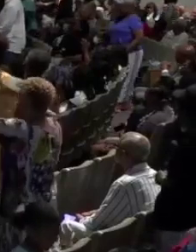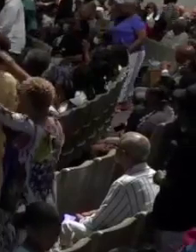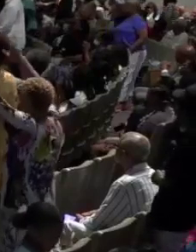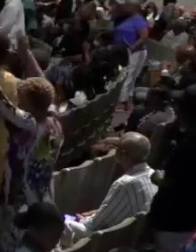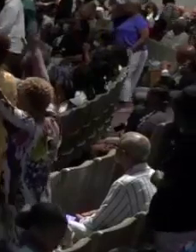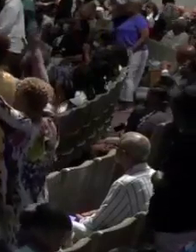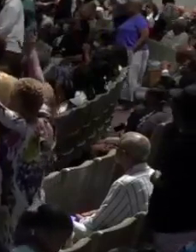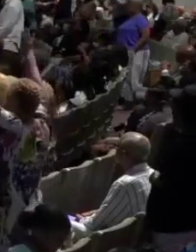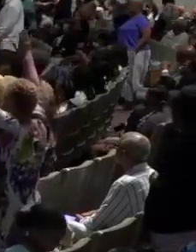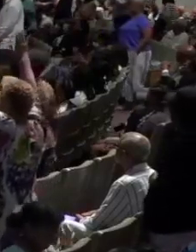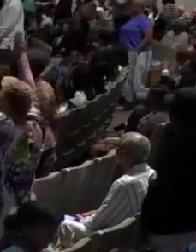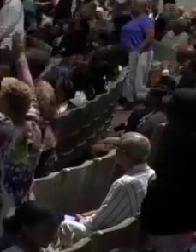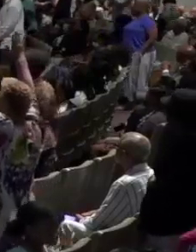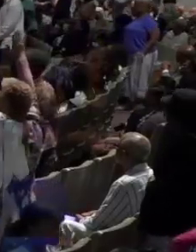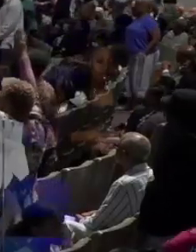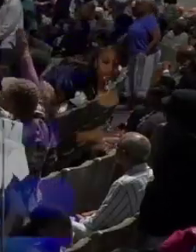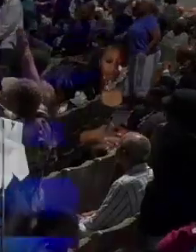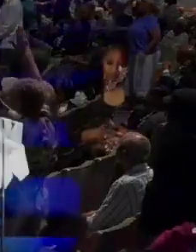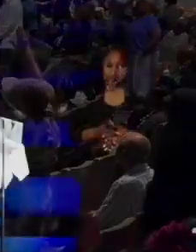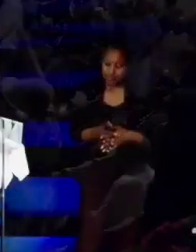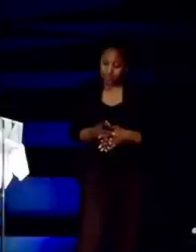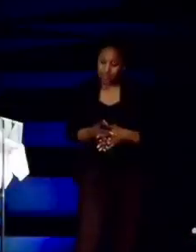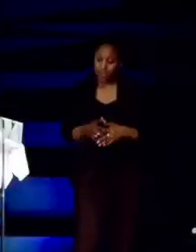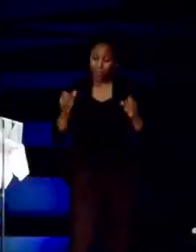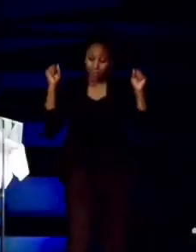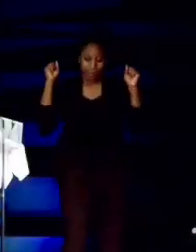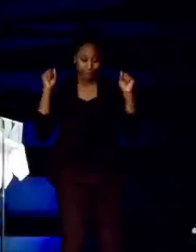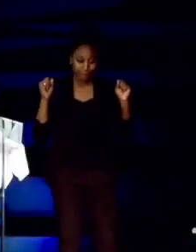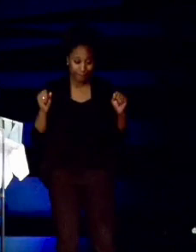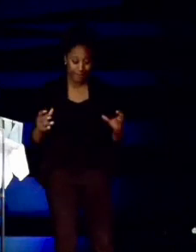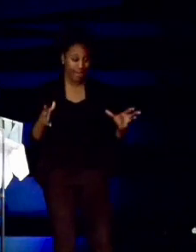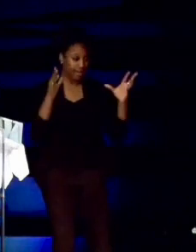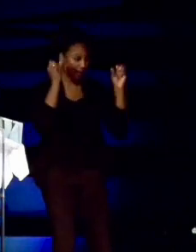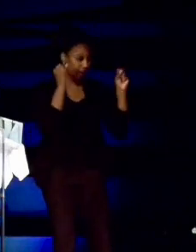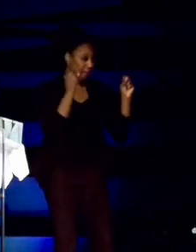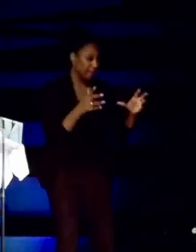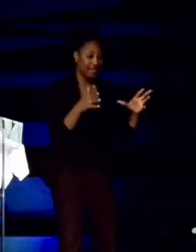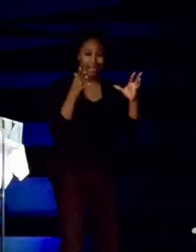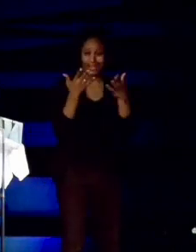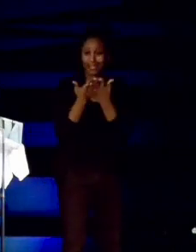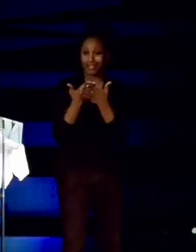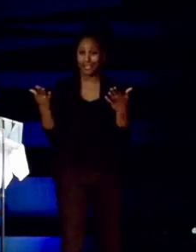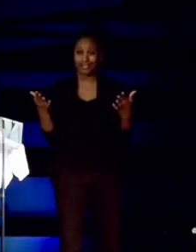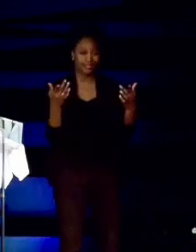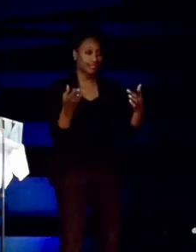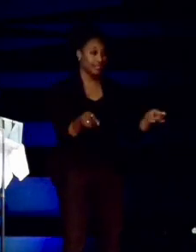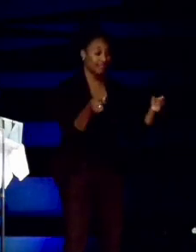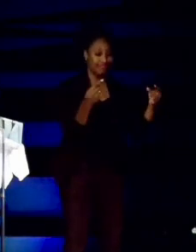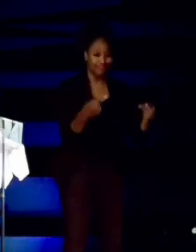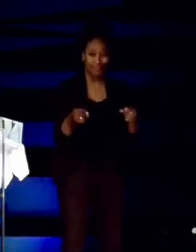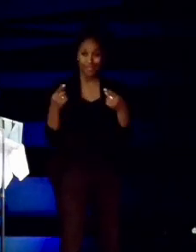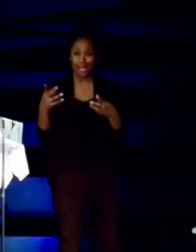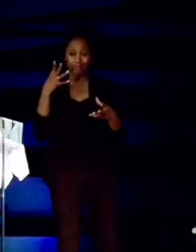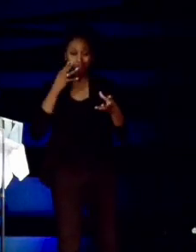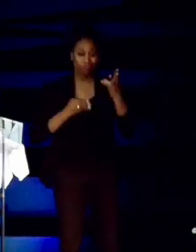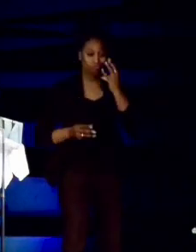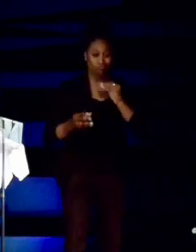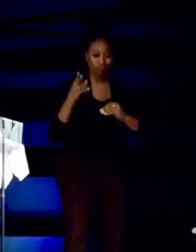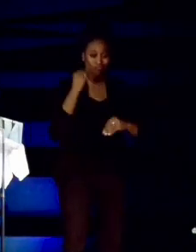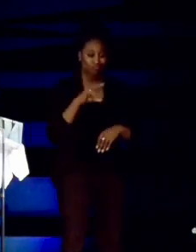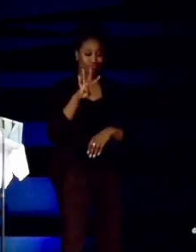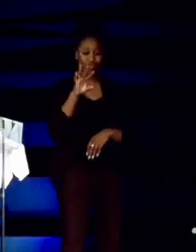A whole lot can happen in 40 days. And I'm counting